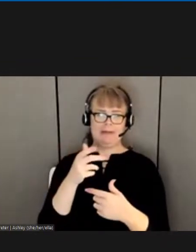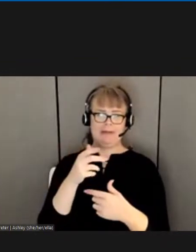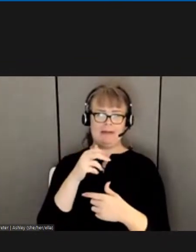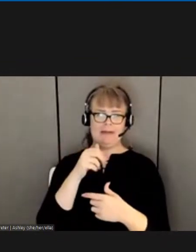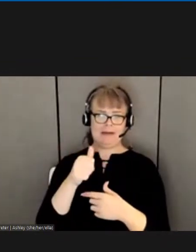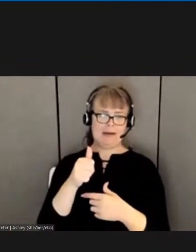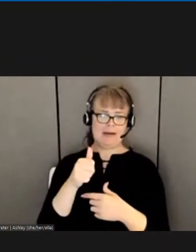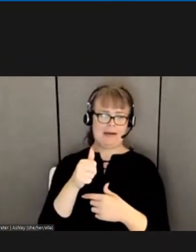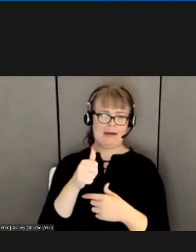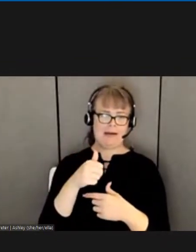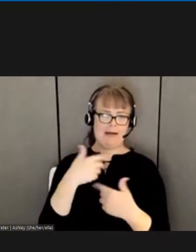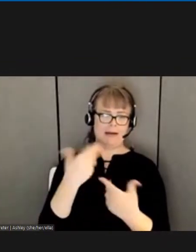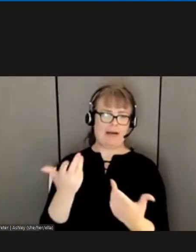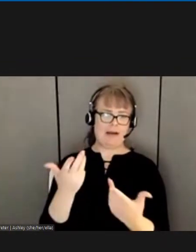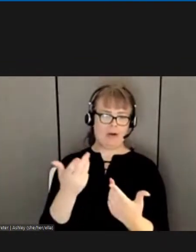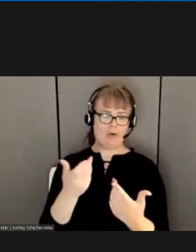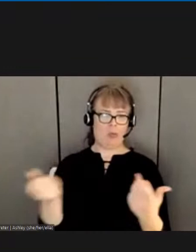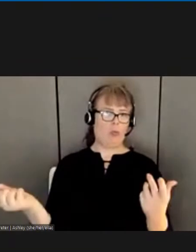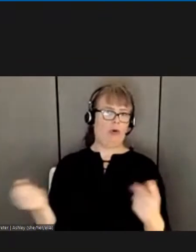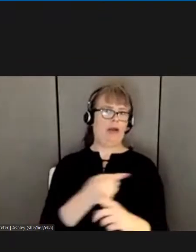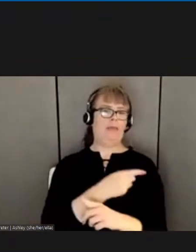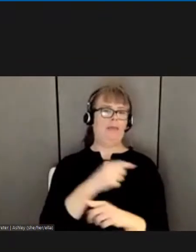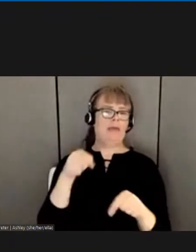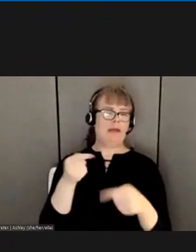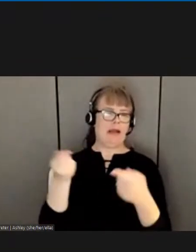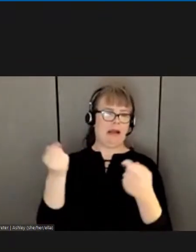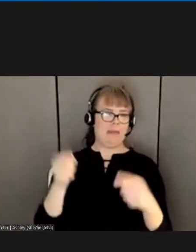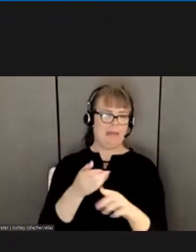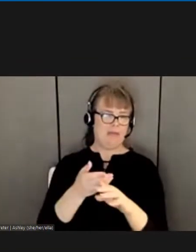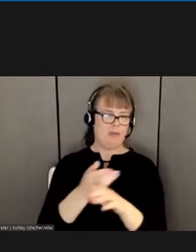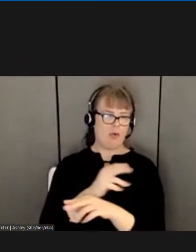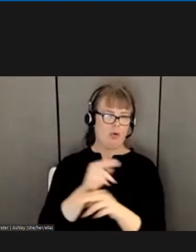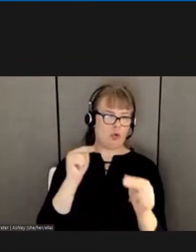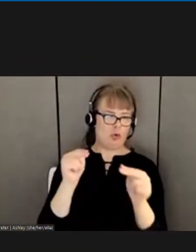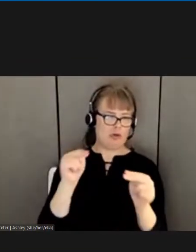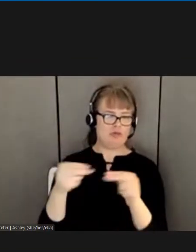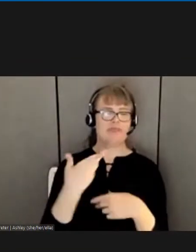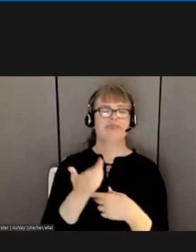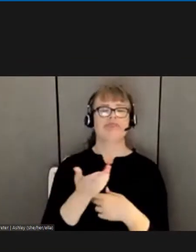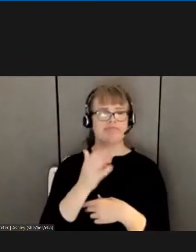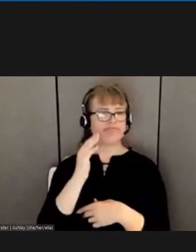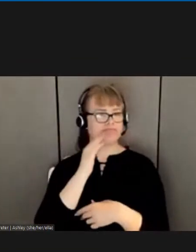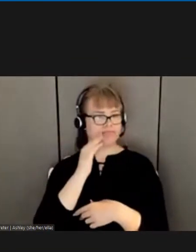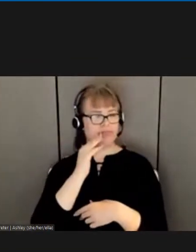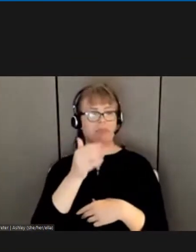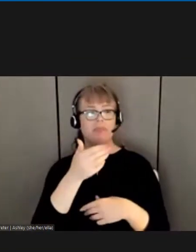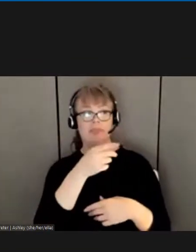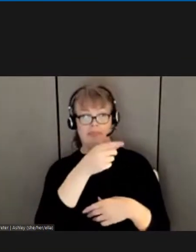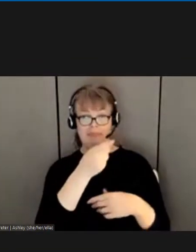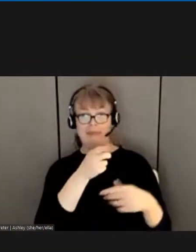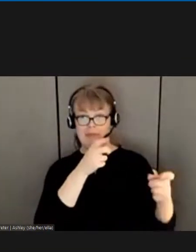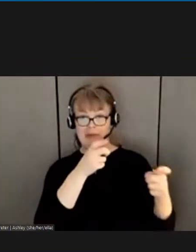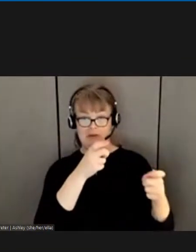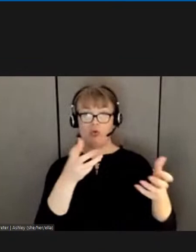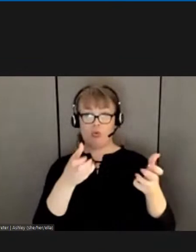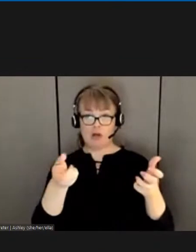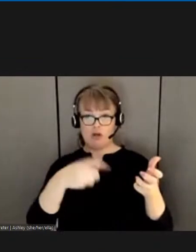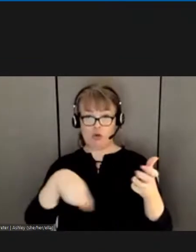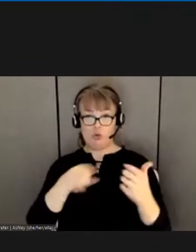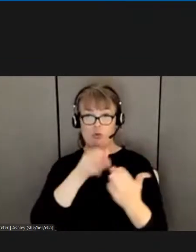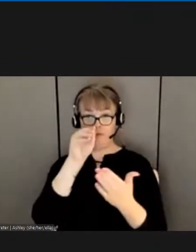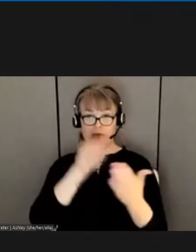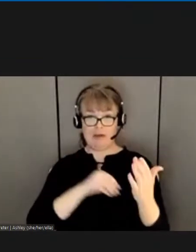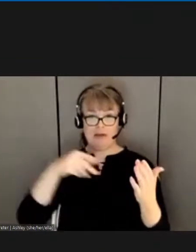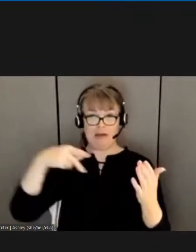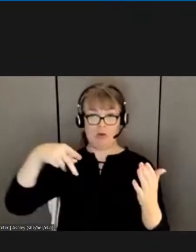slammed by the postal service with their propaganda and your supervisor reminding you to fill out the postal policy survey you